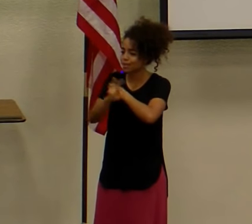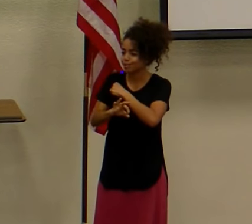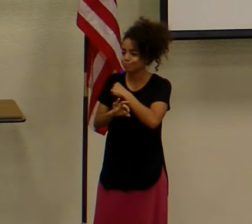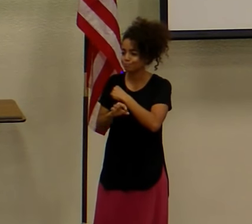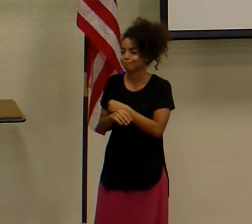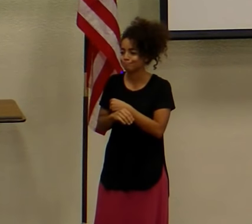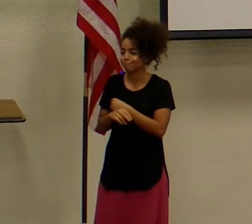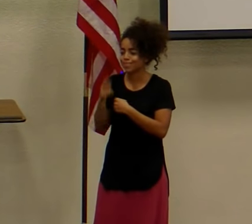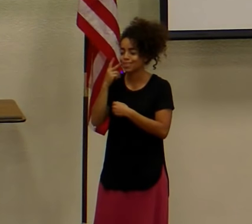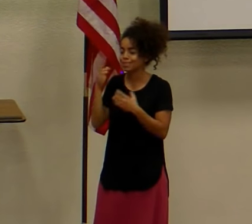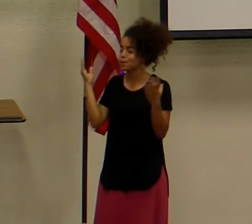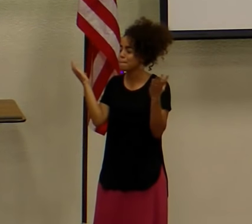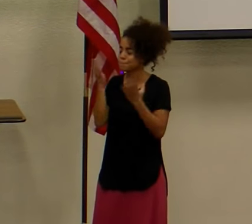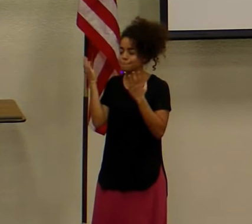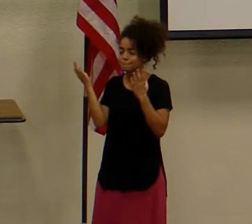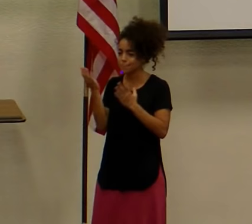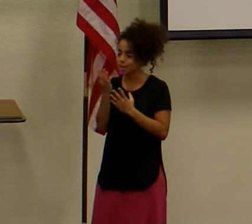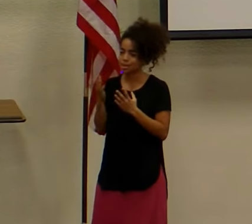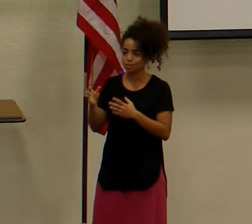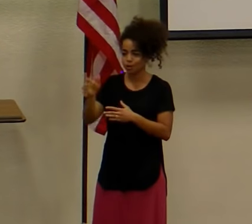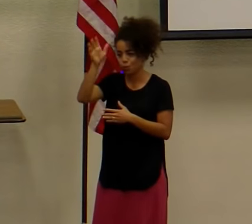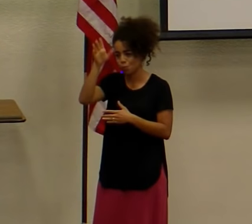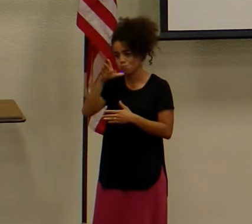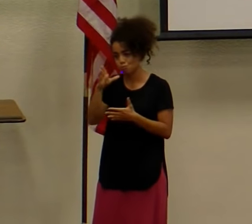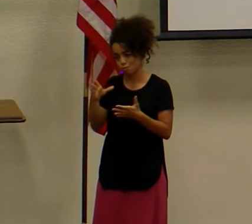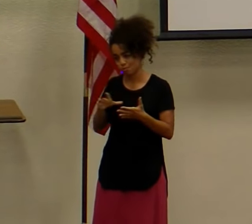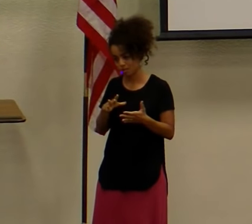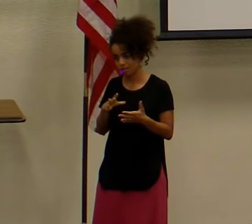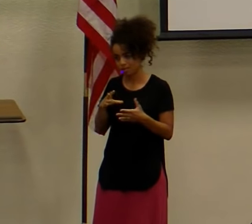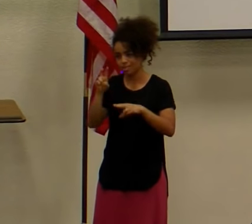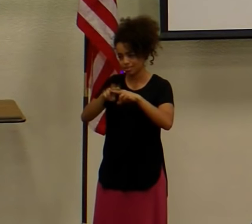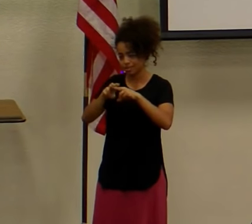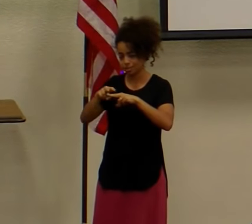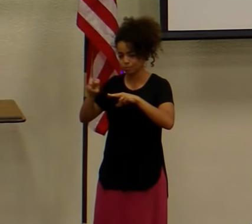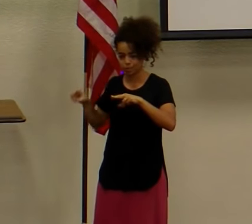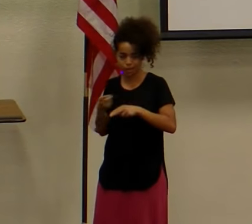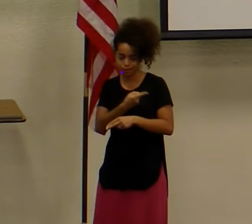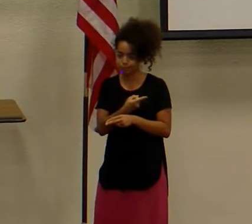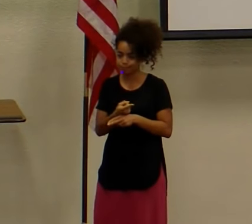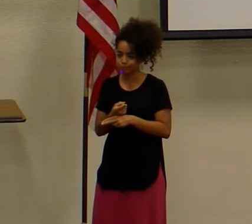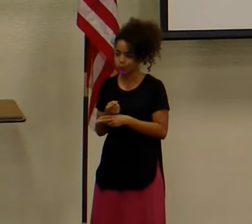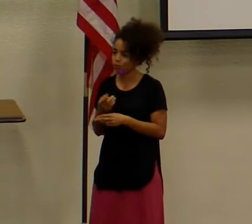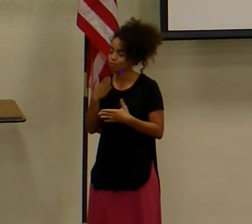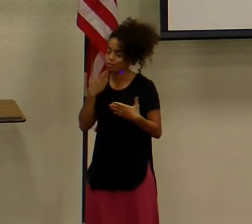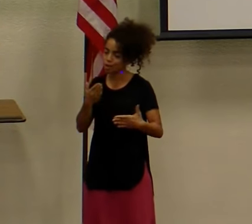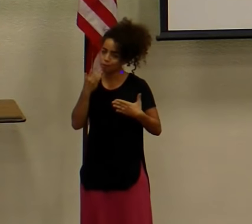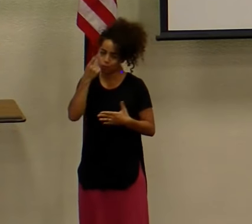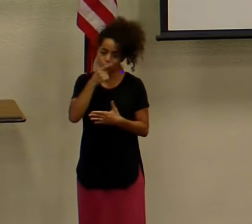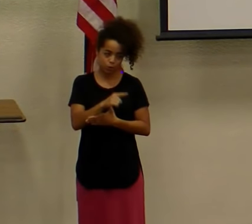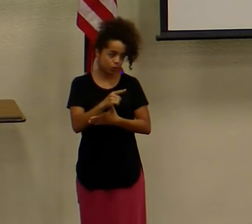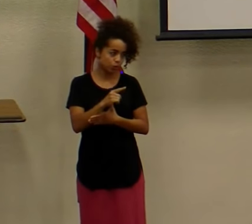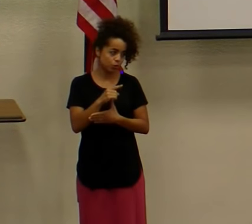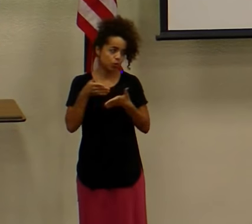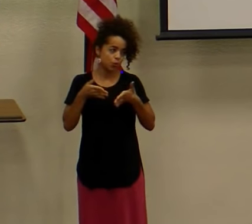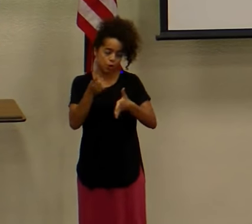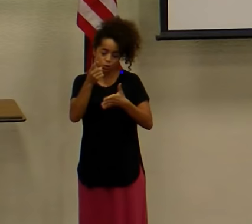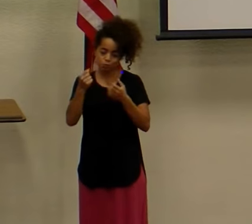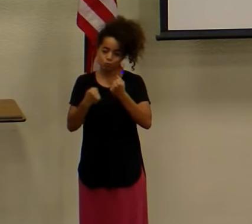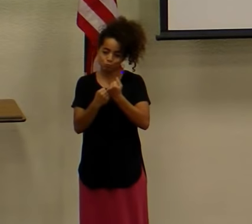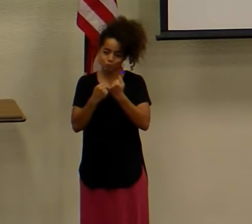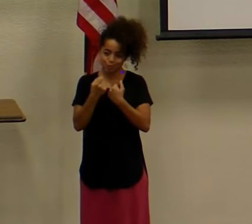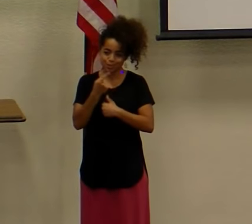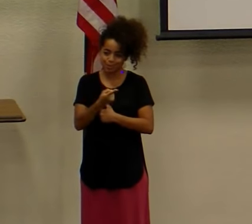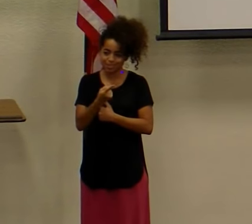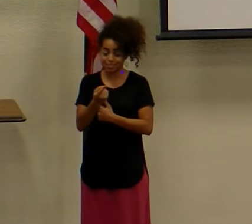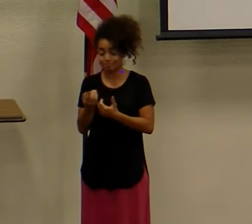amazing woman that he has sitting by his side. And we're super grateful for you and just the way you've supported him, even